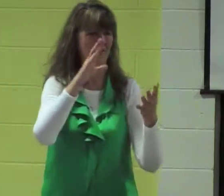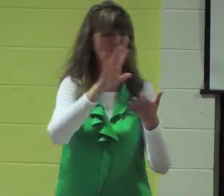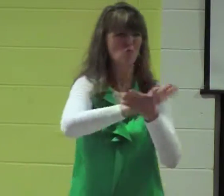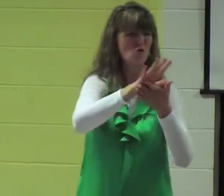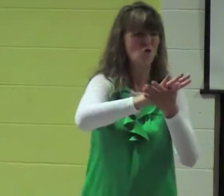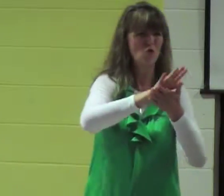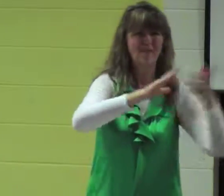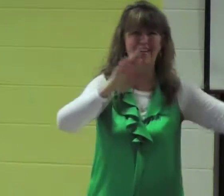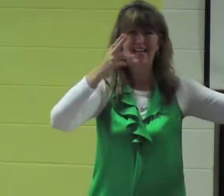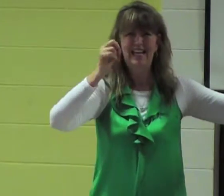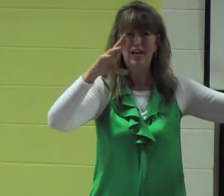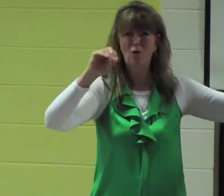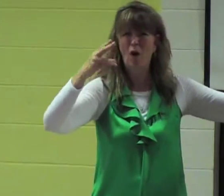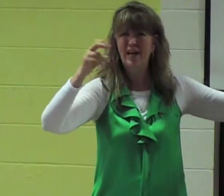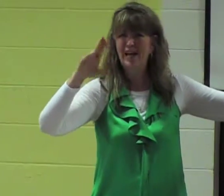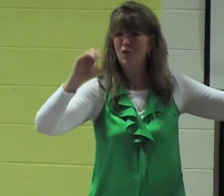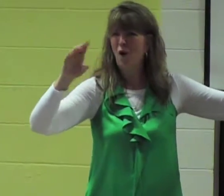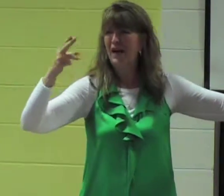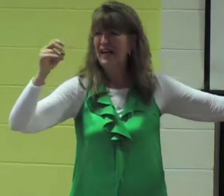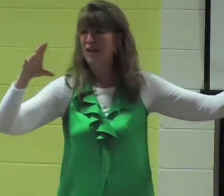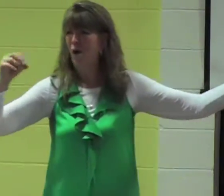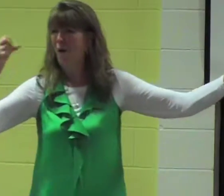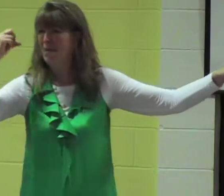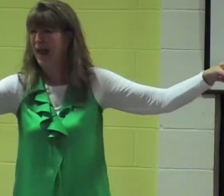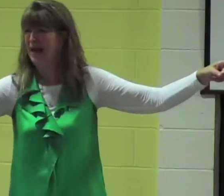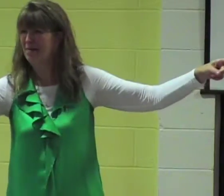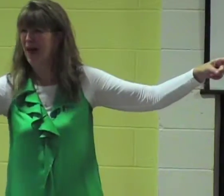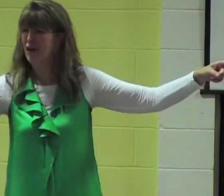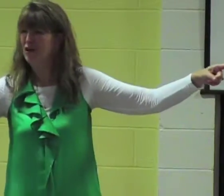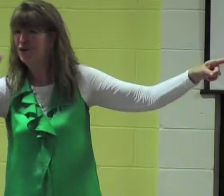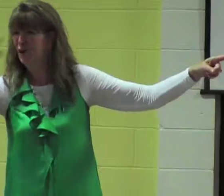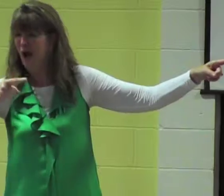their poverty have anyone you seen the movie The Hero